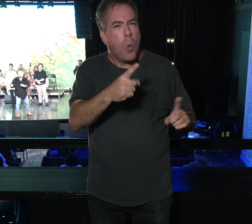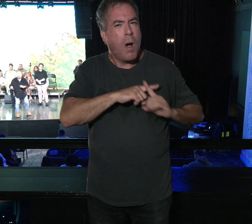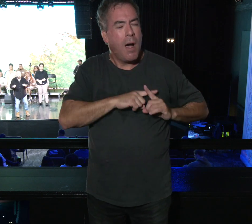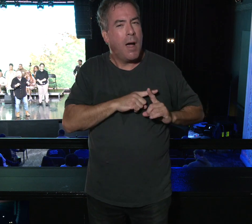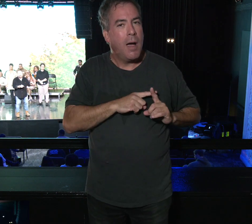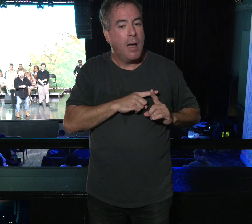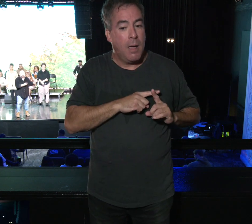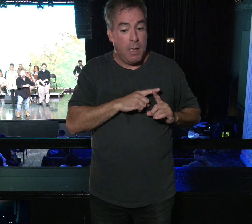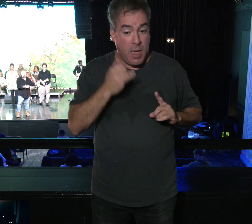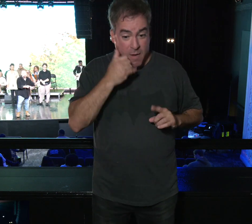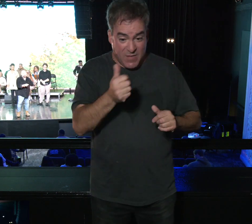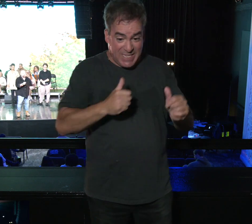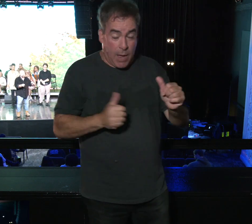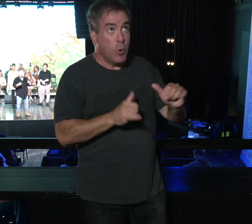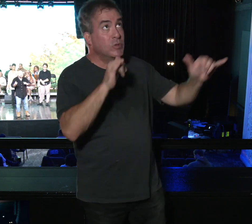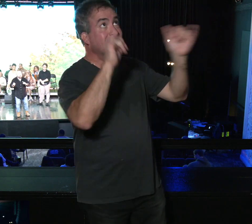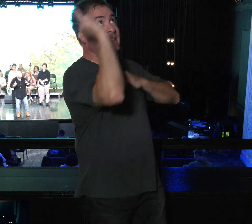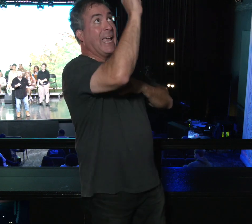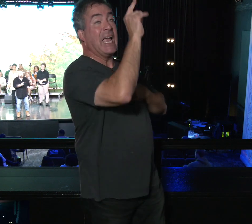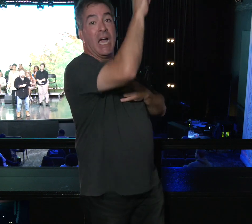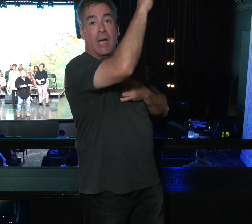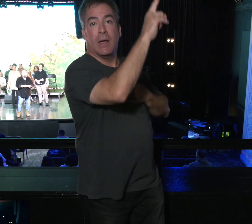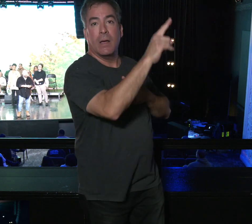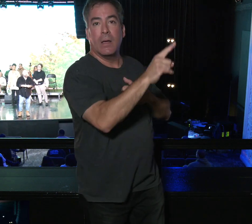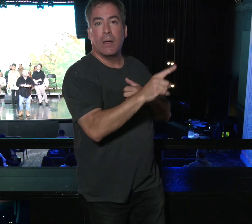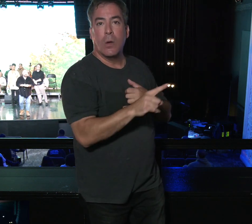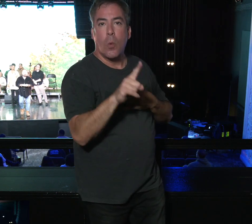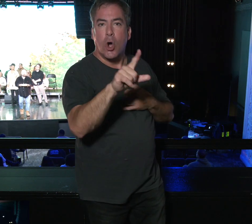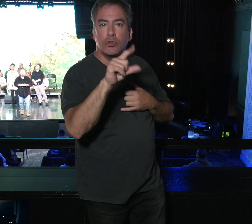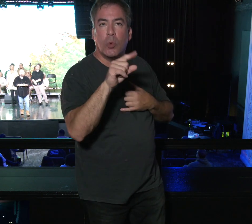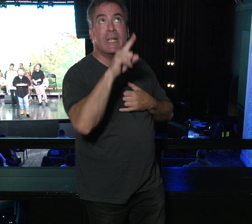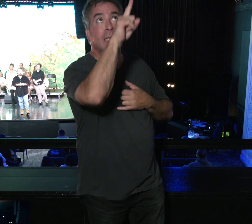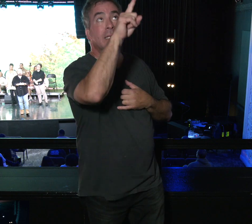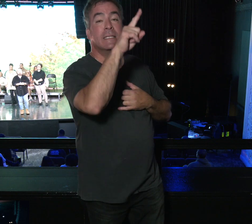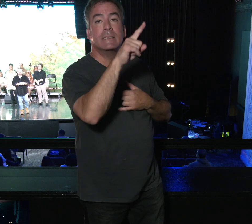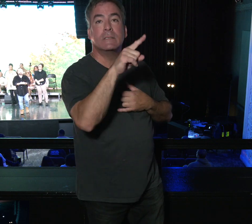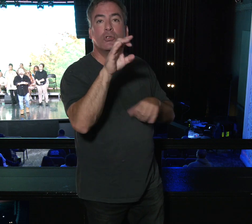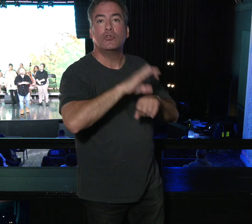Had the disciples stayed in the upper room, the church stays 120 people and dies.